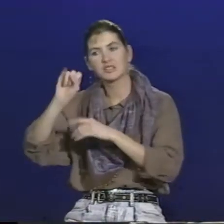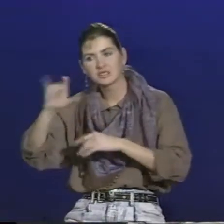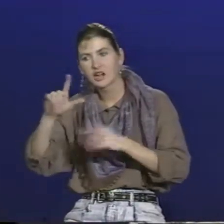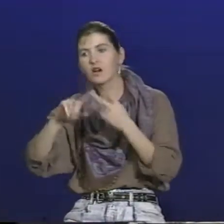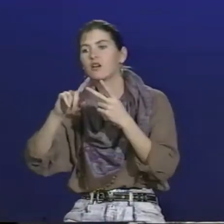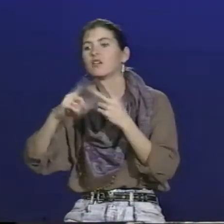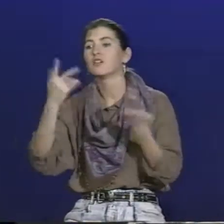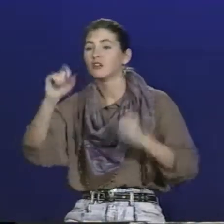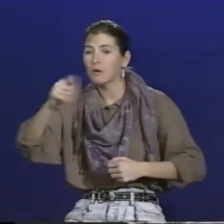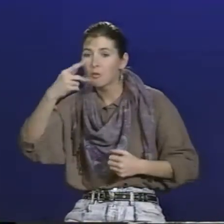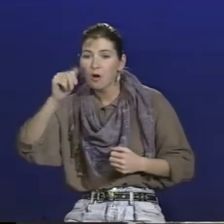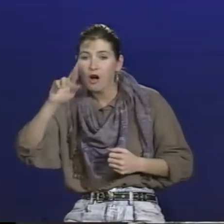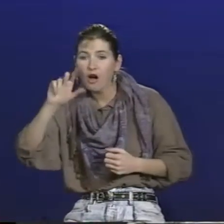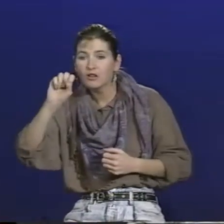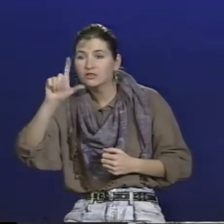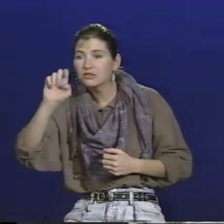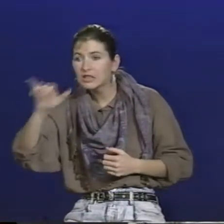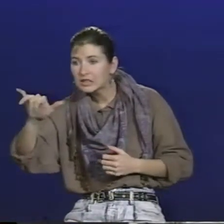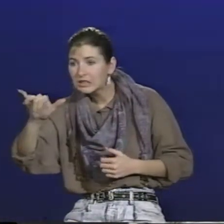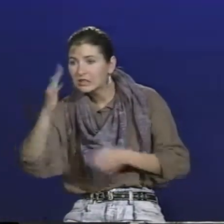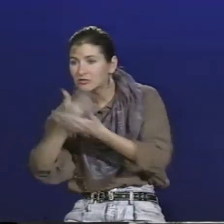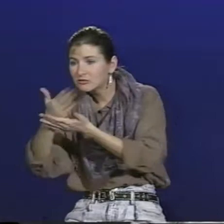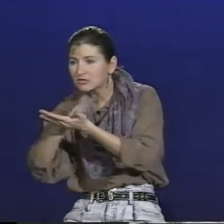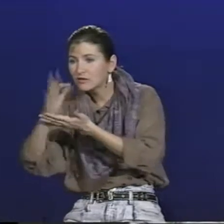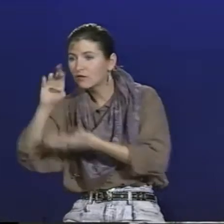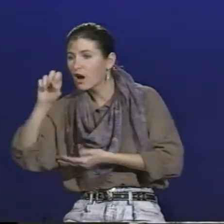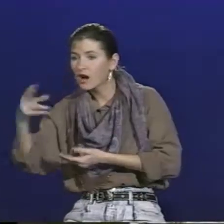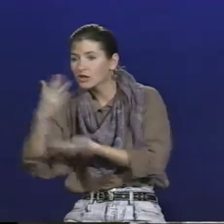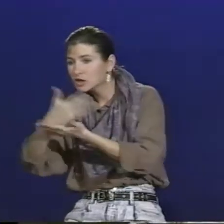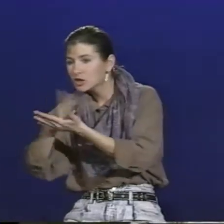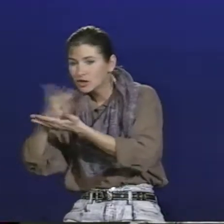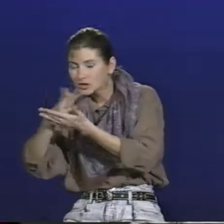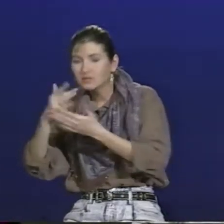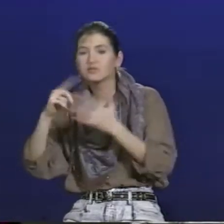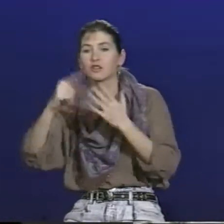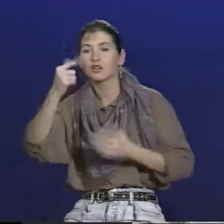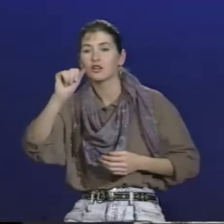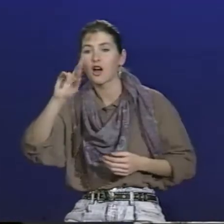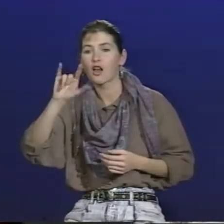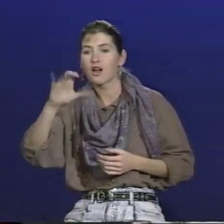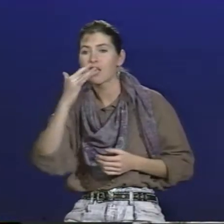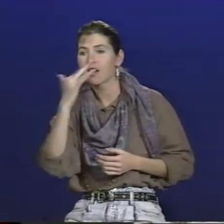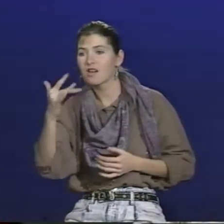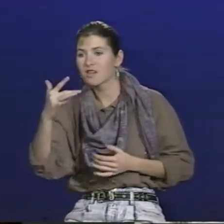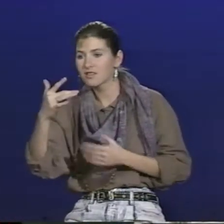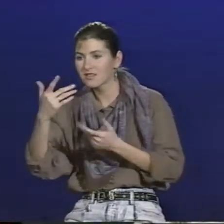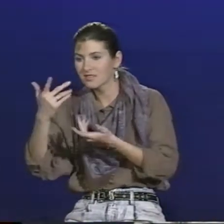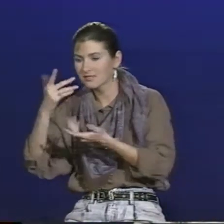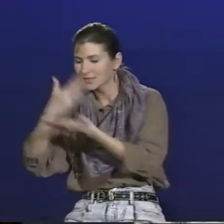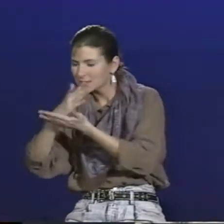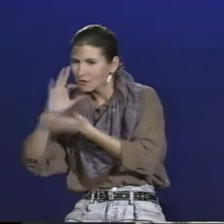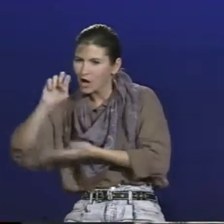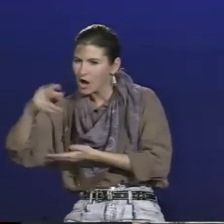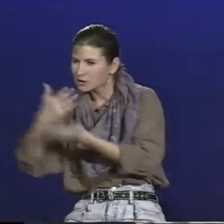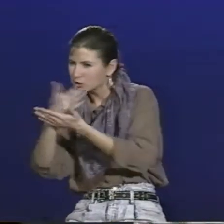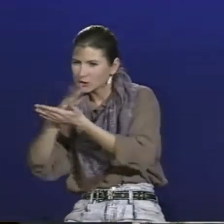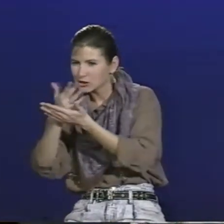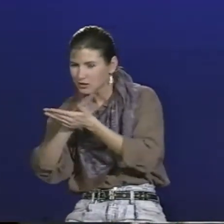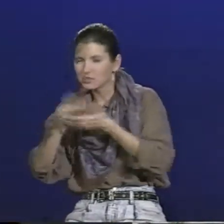You can add some more basil, perhaps some parsley, chopped fresh parsley, or garlic, fresh